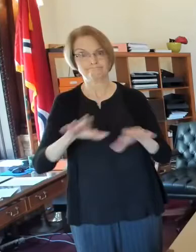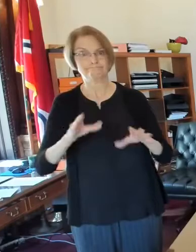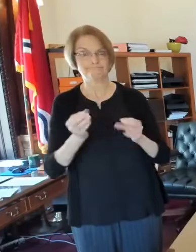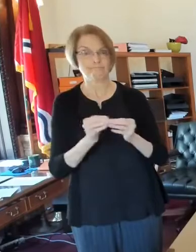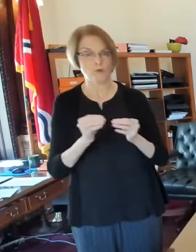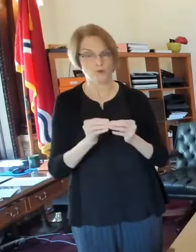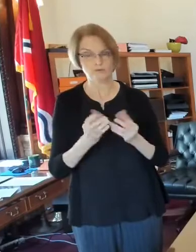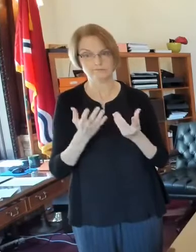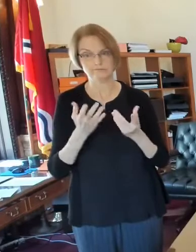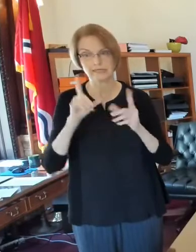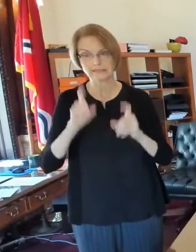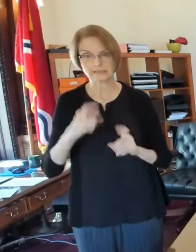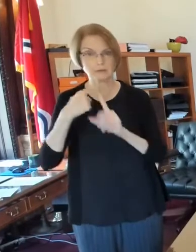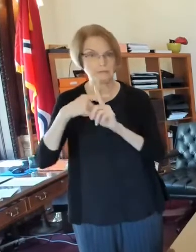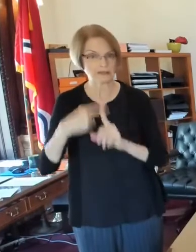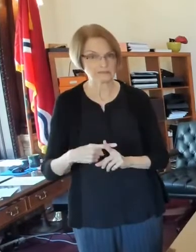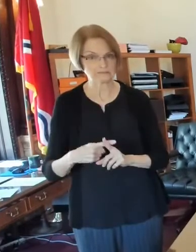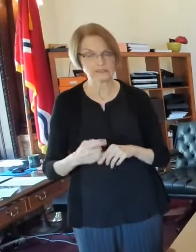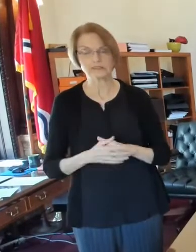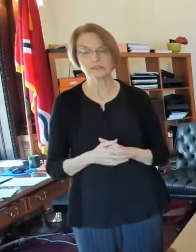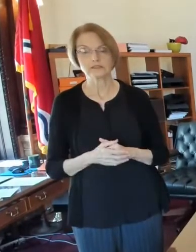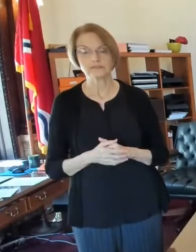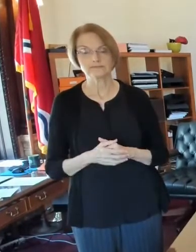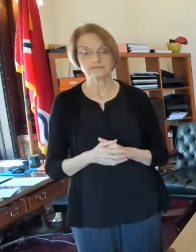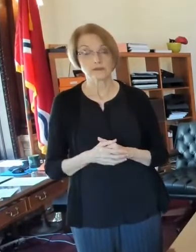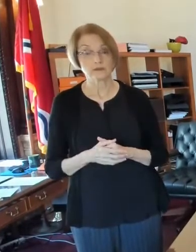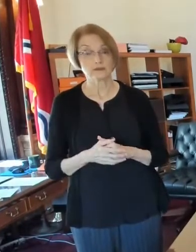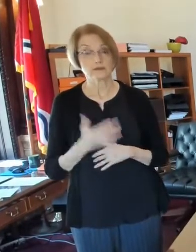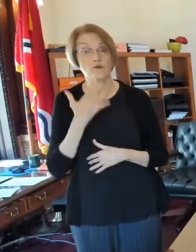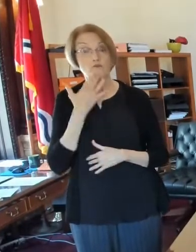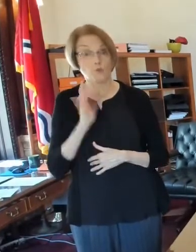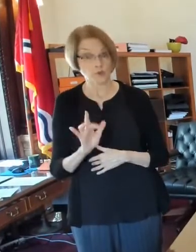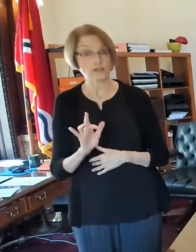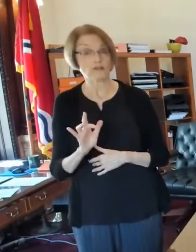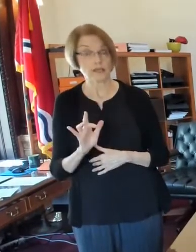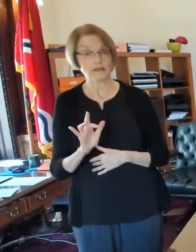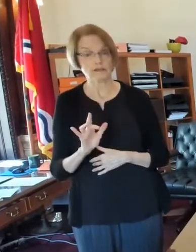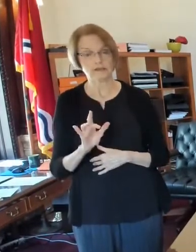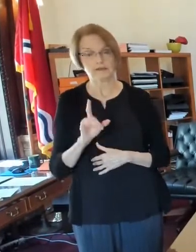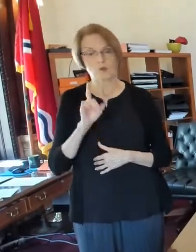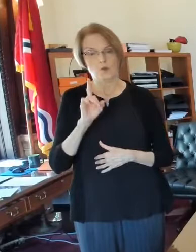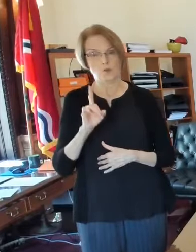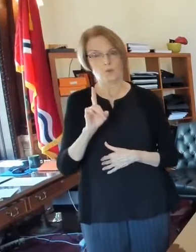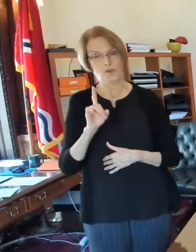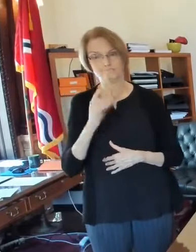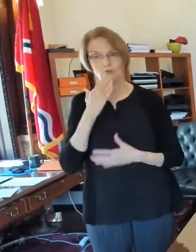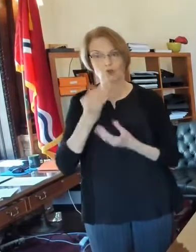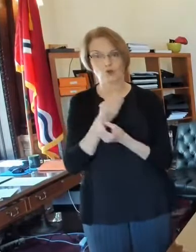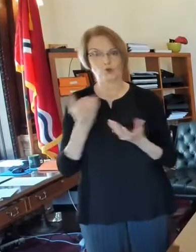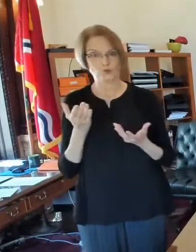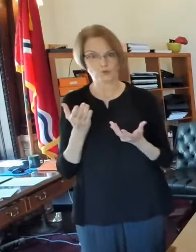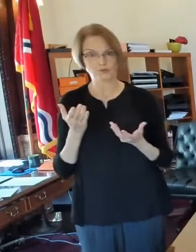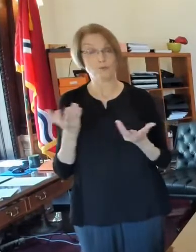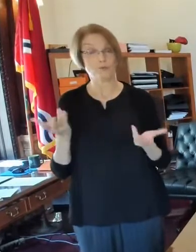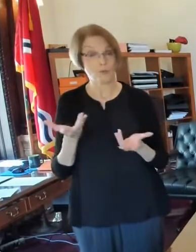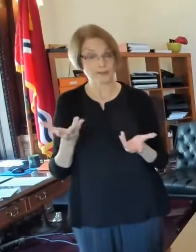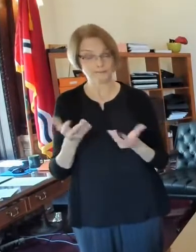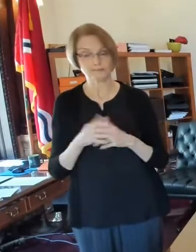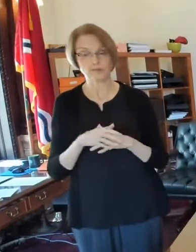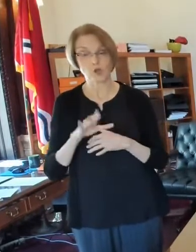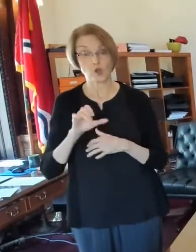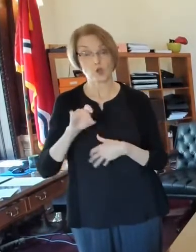COVID. Um, fortunately, there's a one spot of good news in that, and that is that